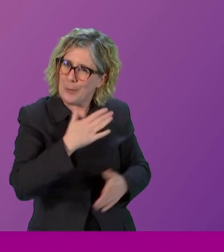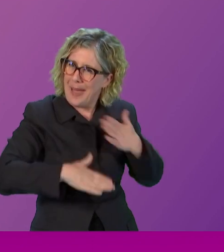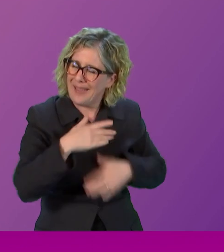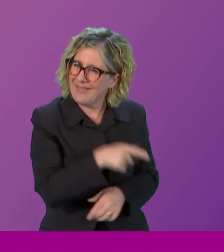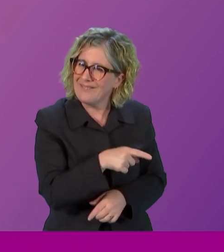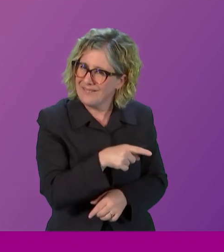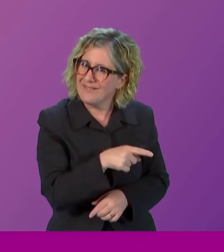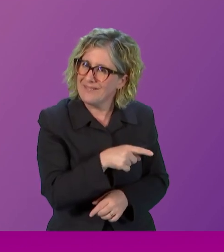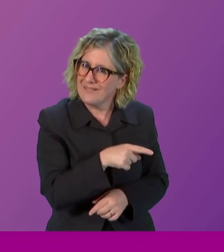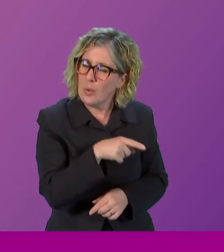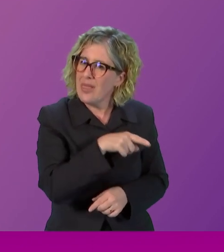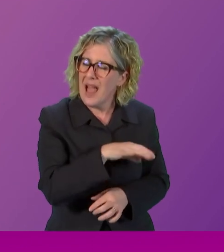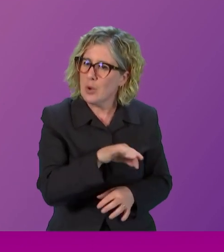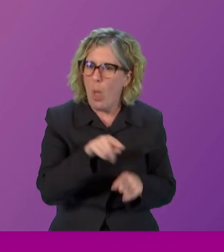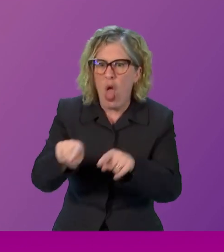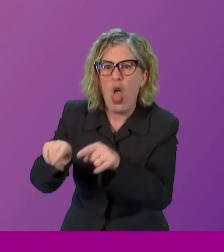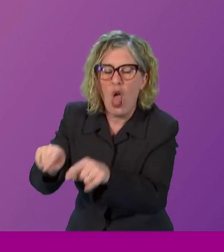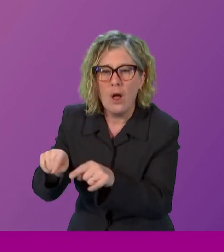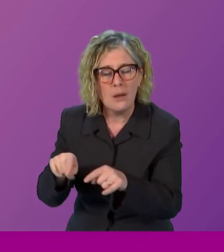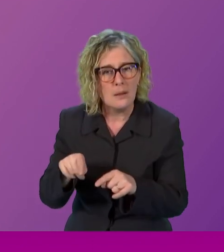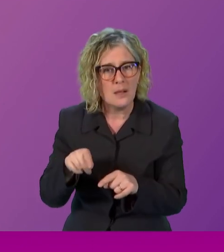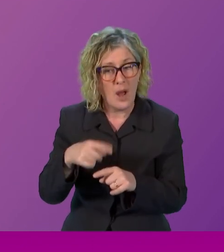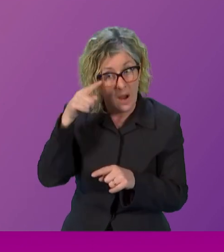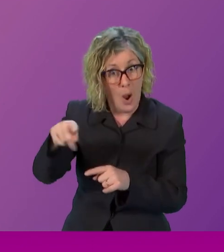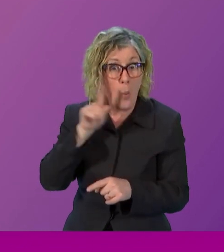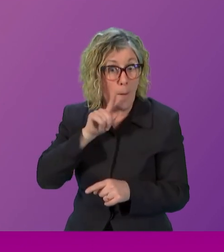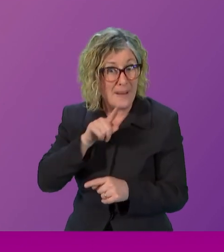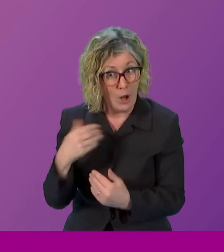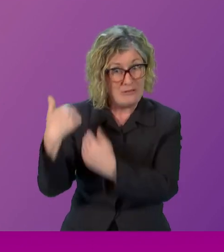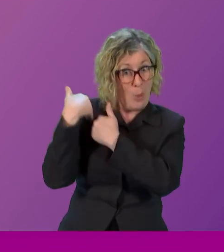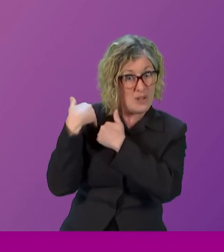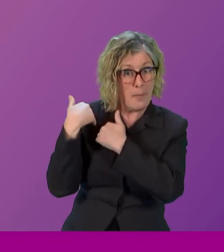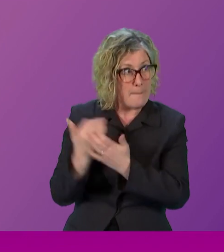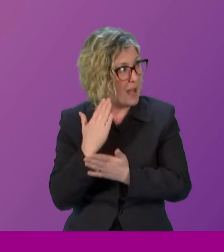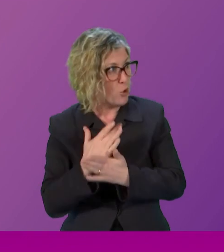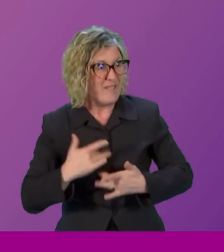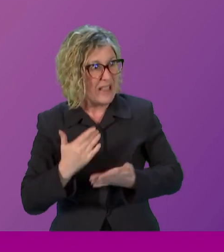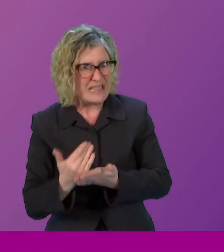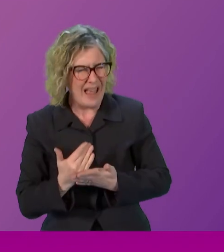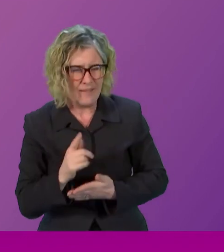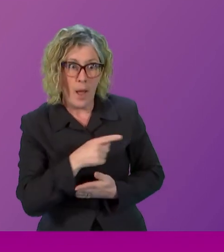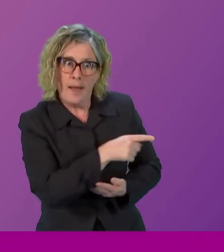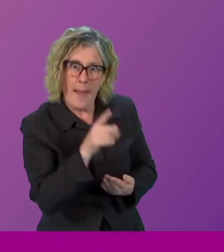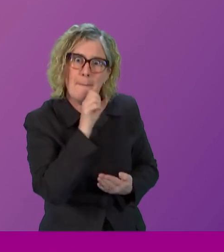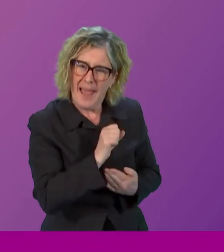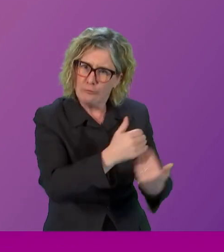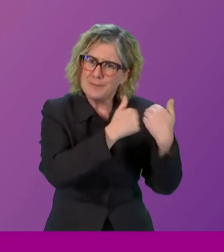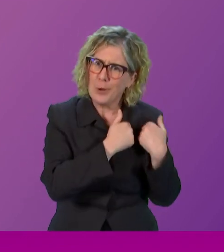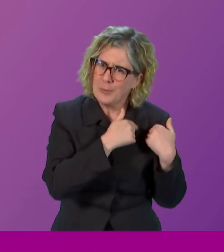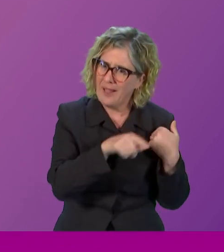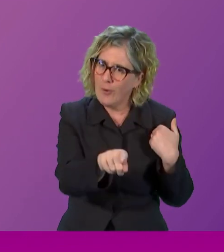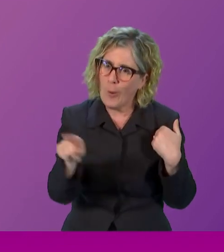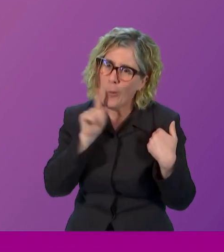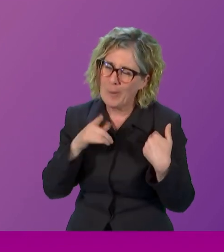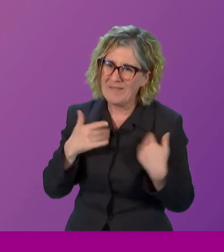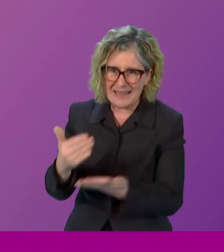making women responsible for this as making men responsible for that. And I hope that the bill does go some way to do that.